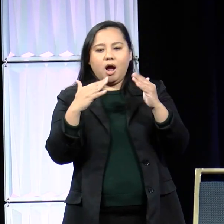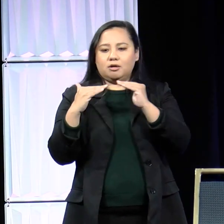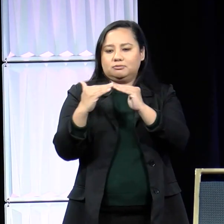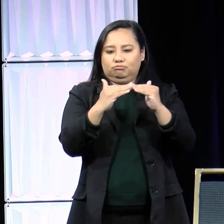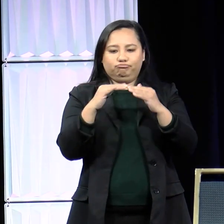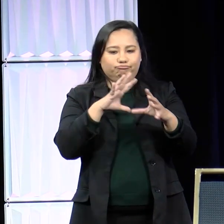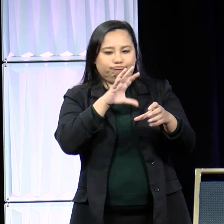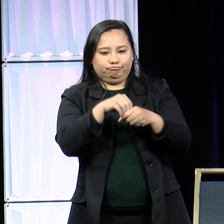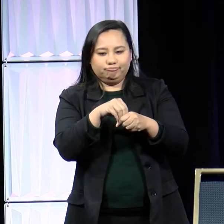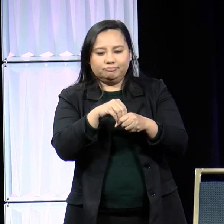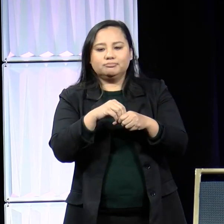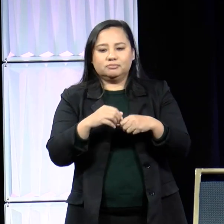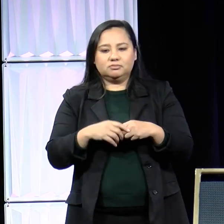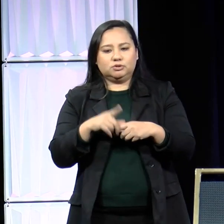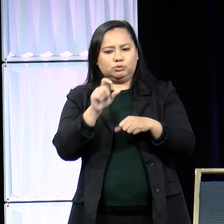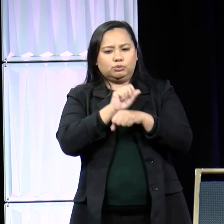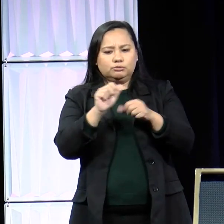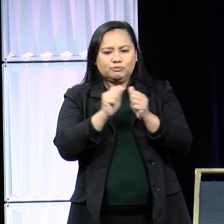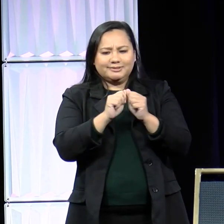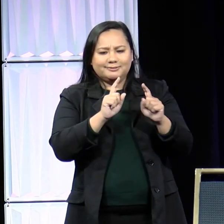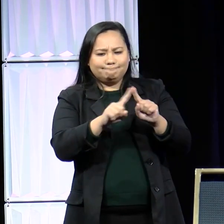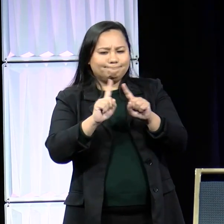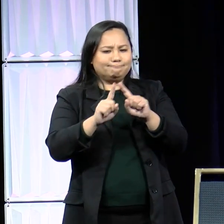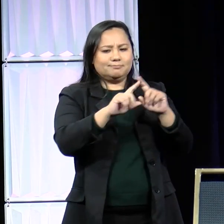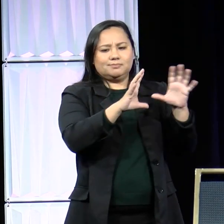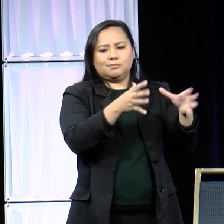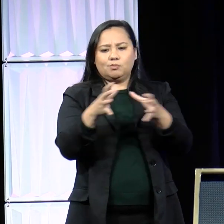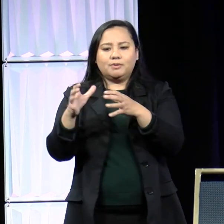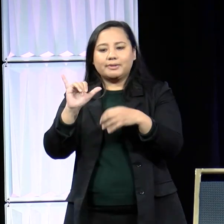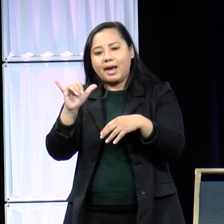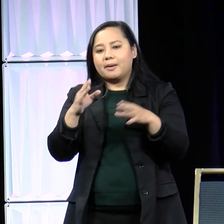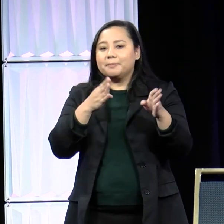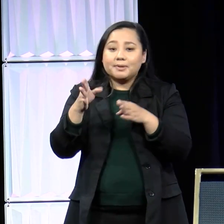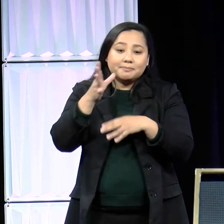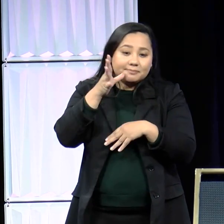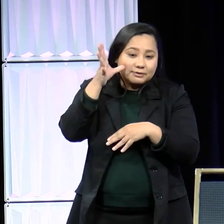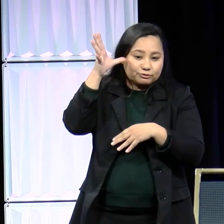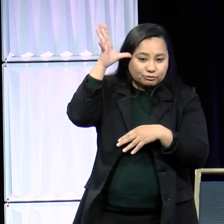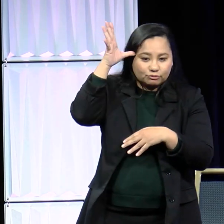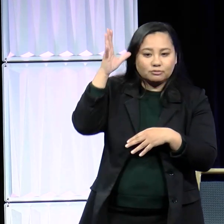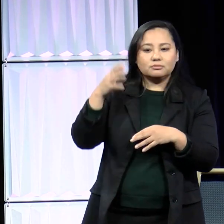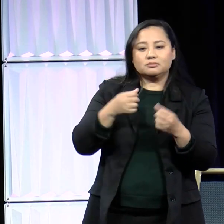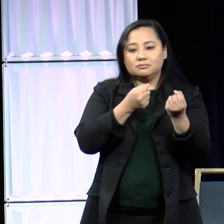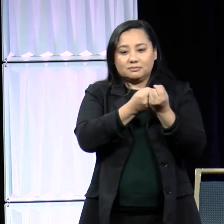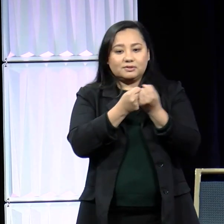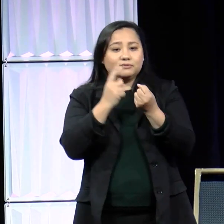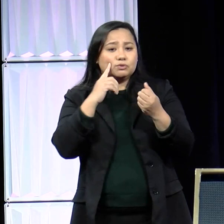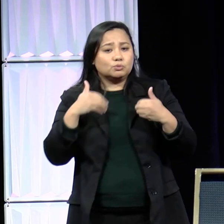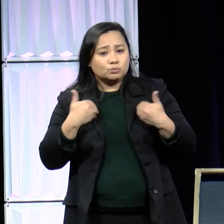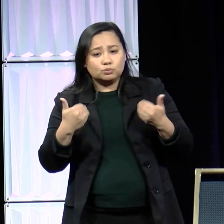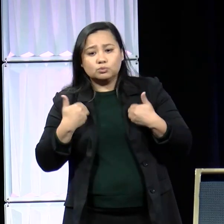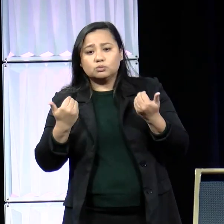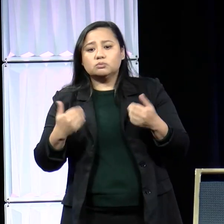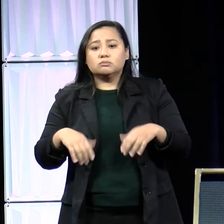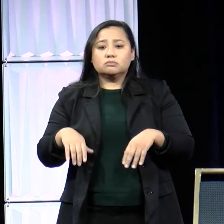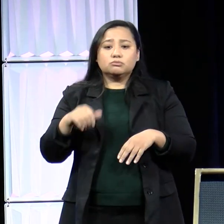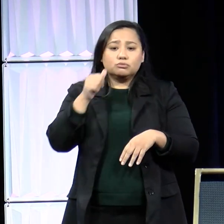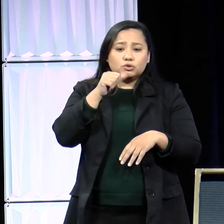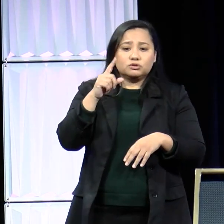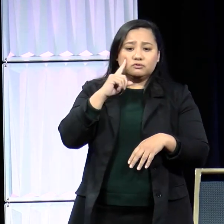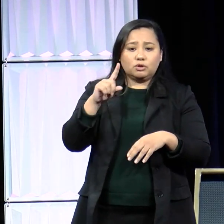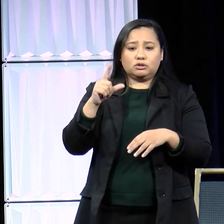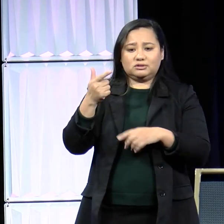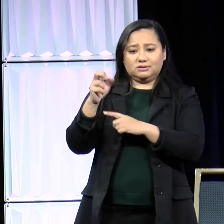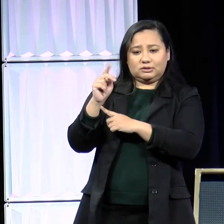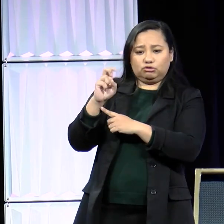organizations like Planned Parenthood, Advocates for Youth, Girls for Gender Justice, excuse me, Gender Equity, the